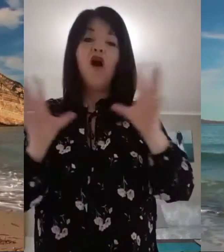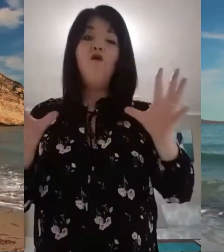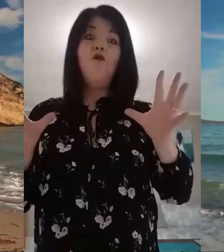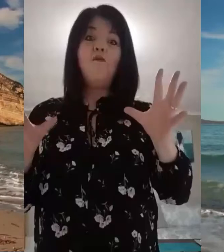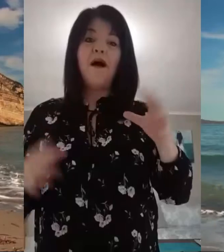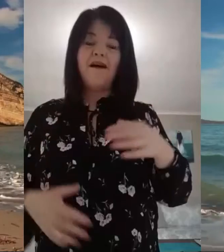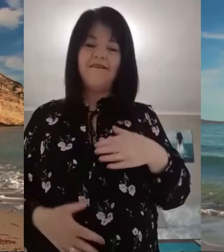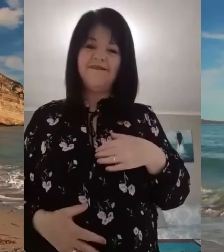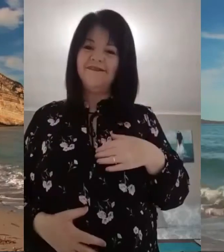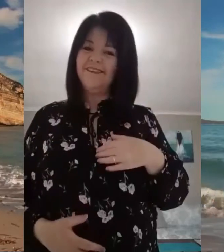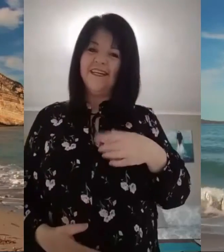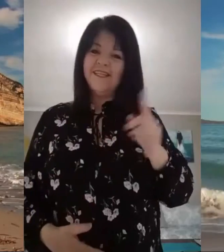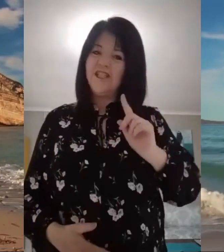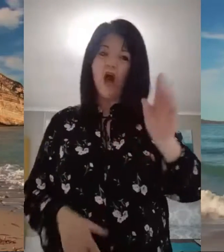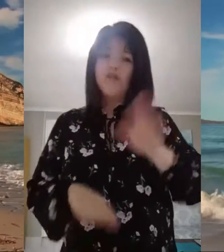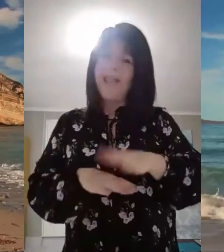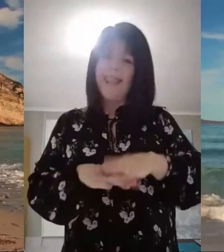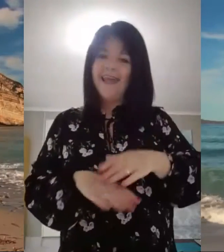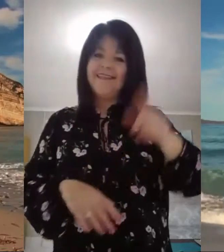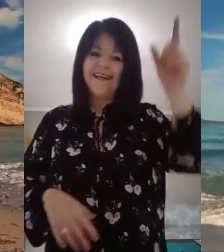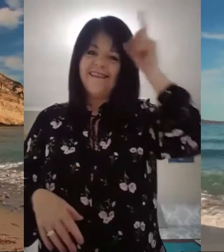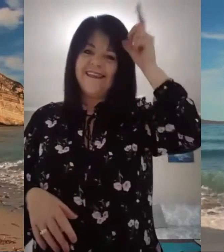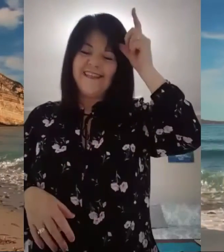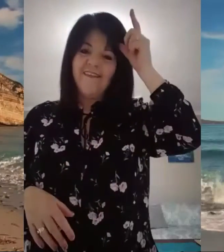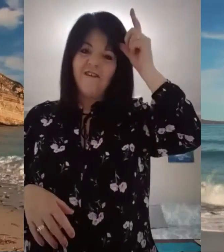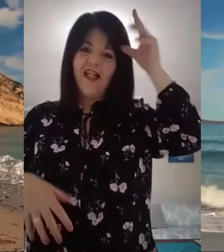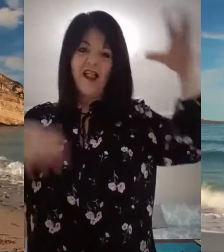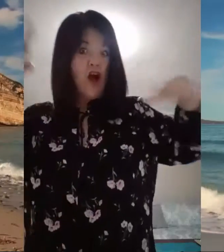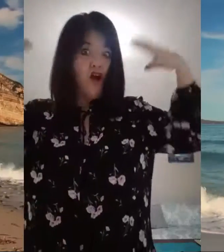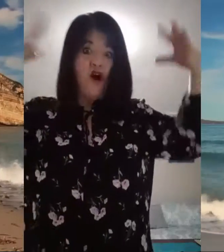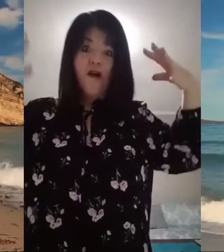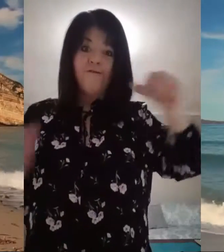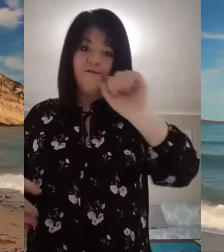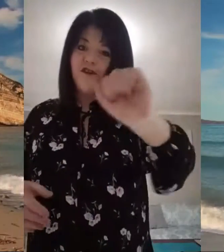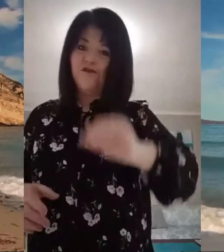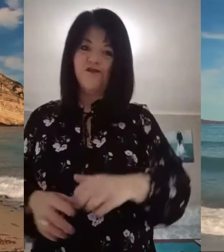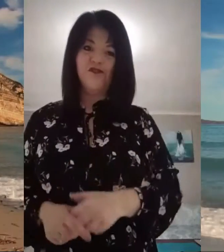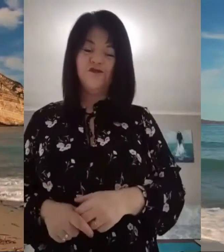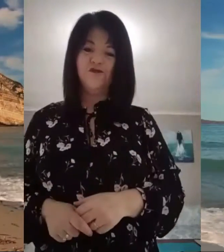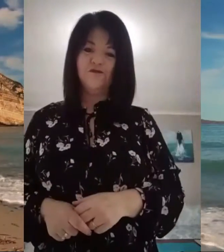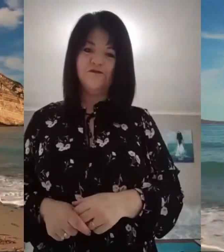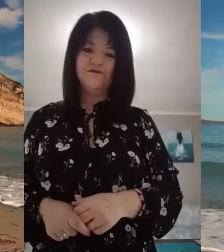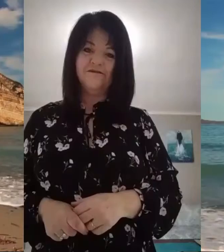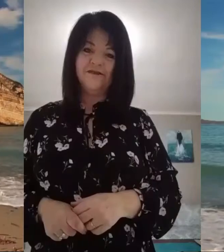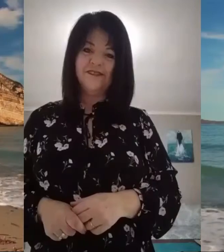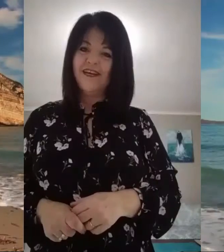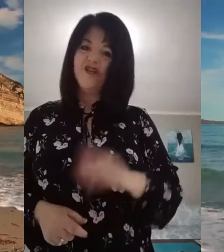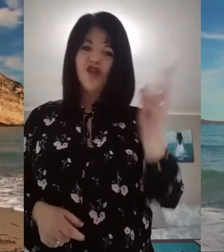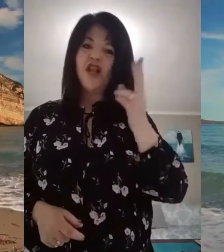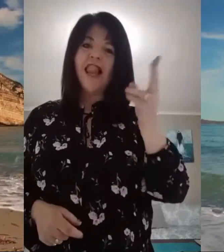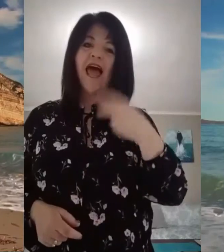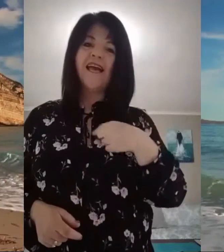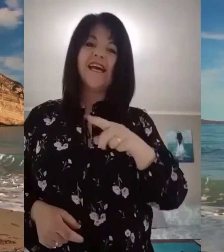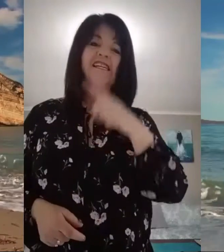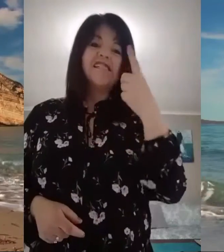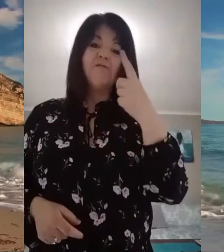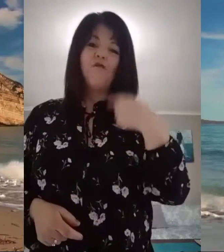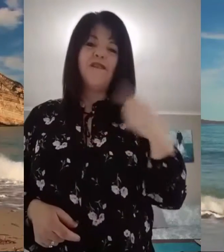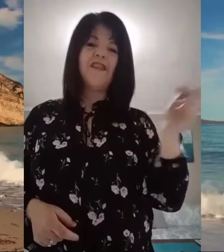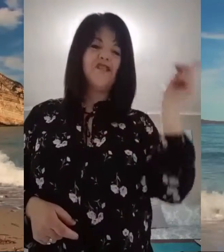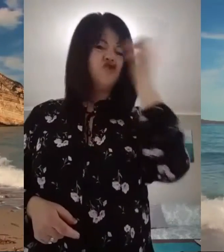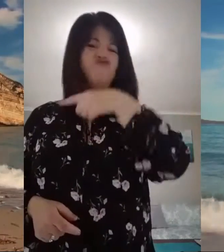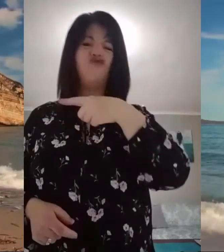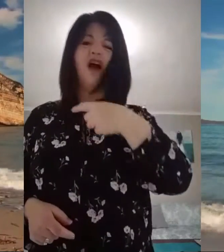Sober. Don't let the devil confuse you. Not like